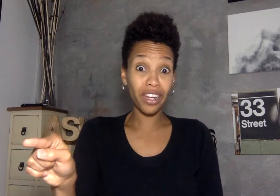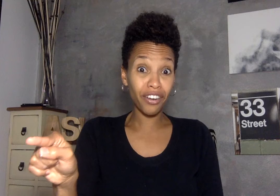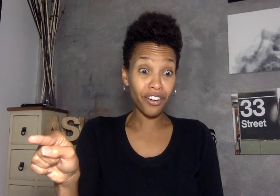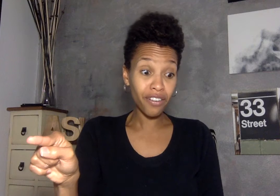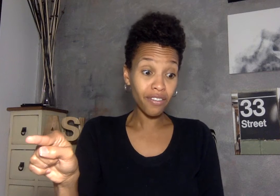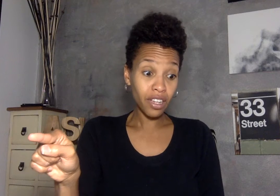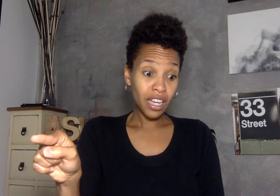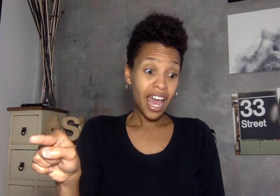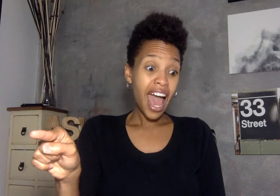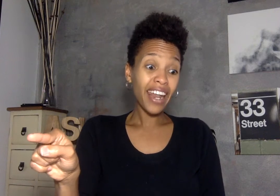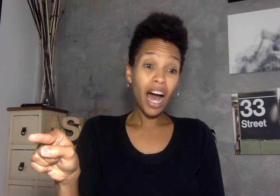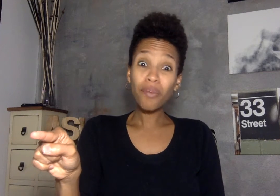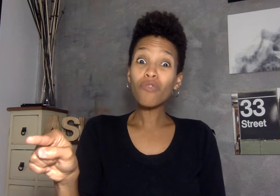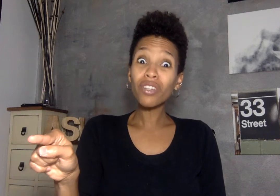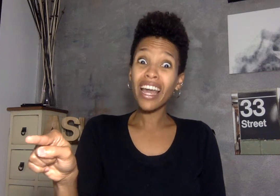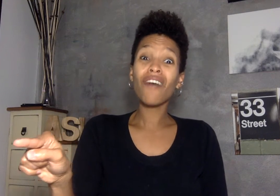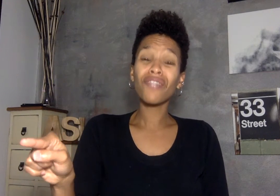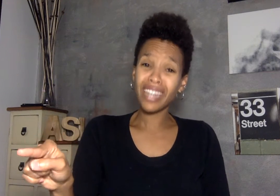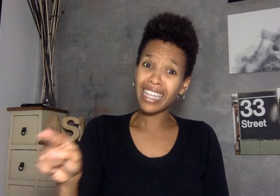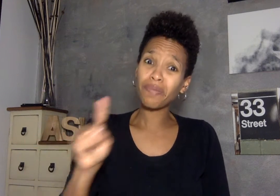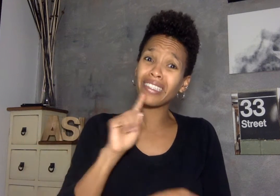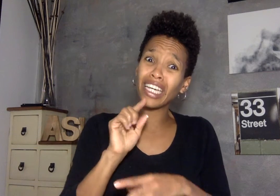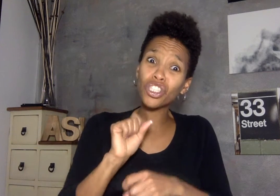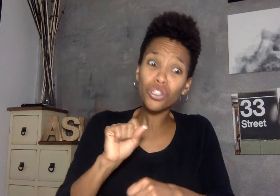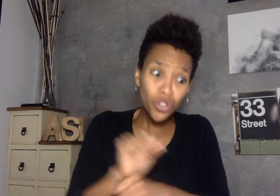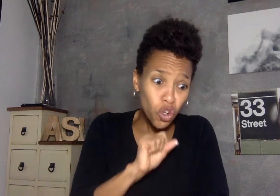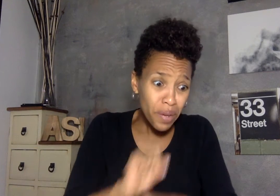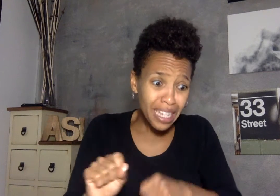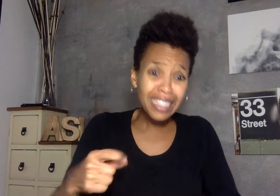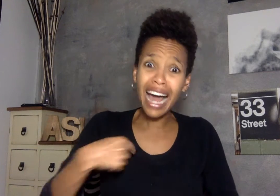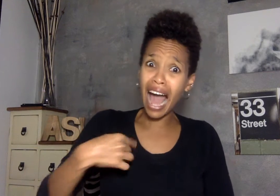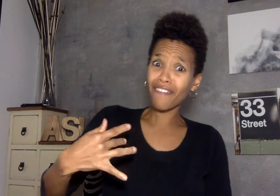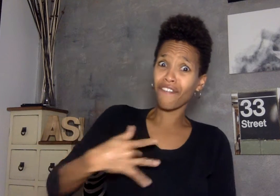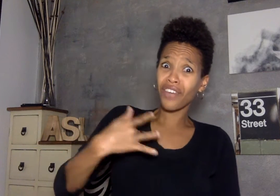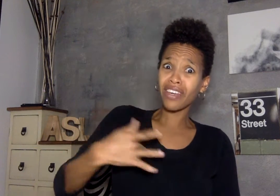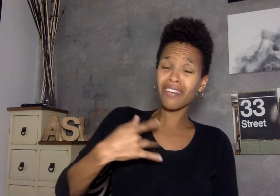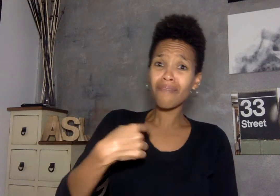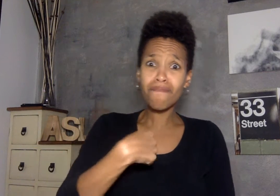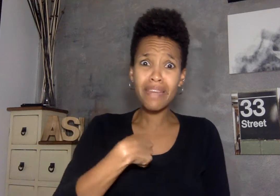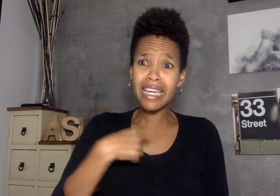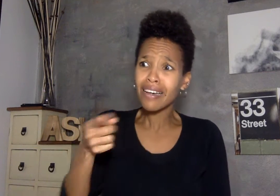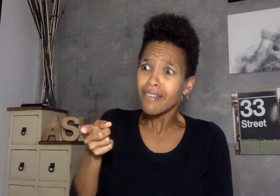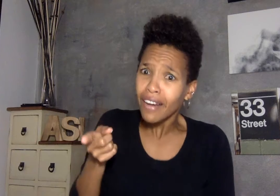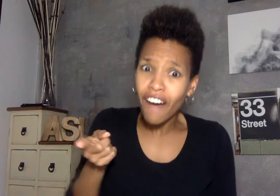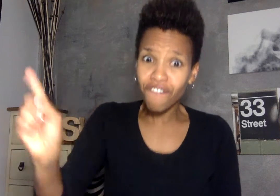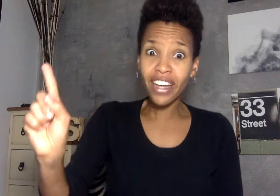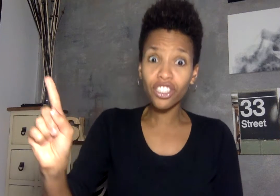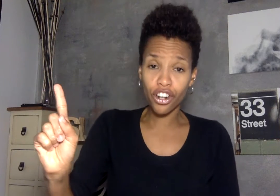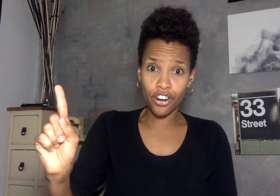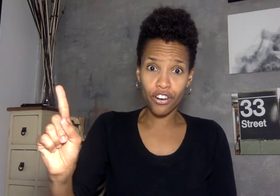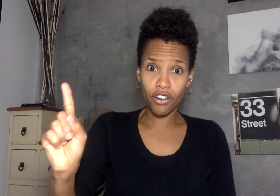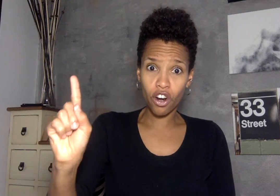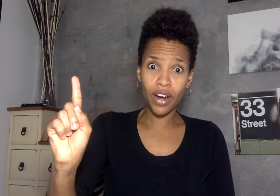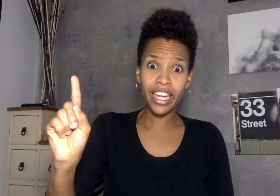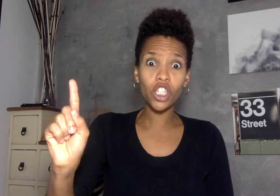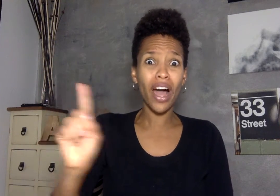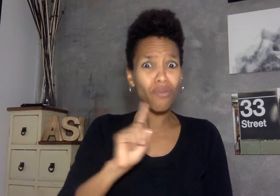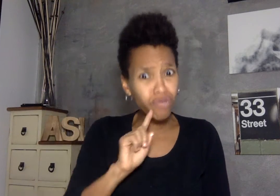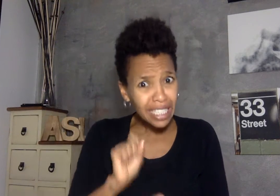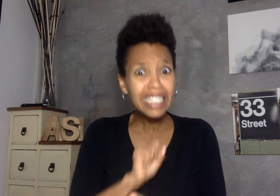here and i'm gonna really emphasize it by saying true biz i feel me offend her all right so i really